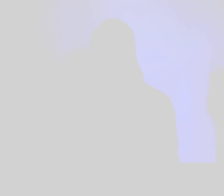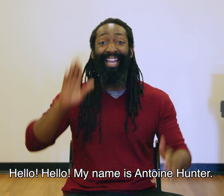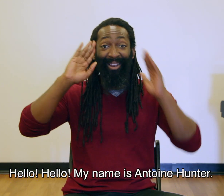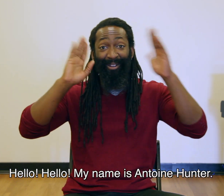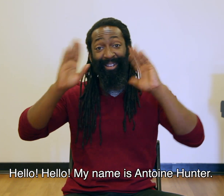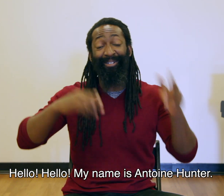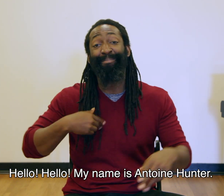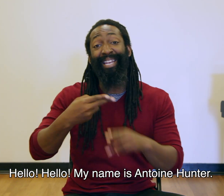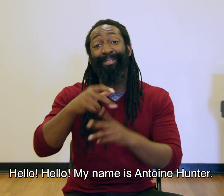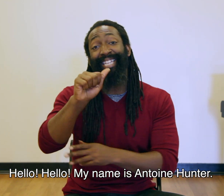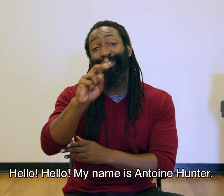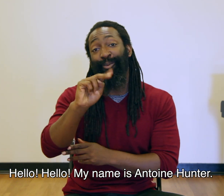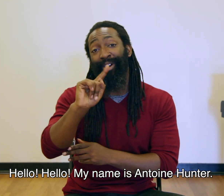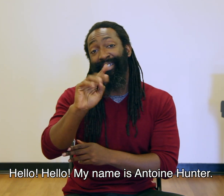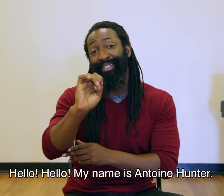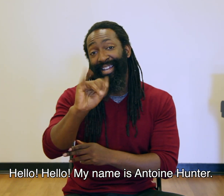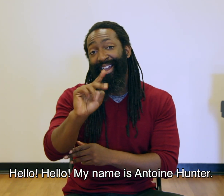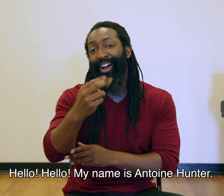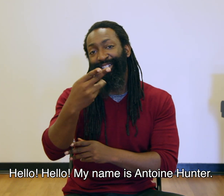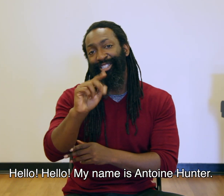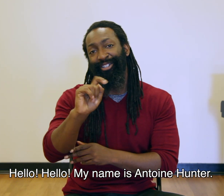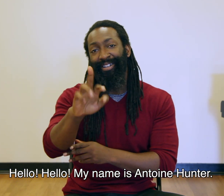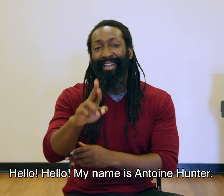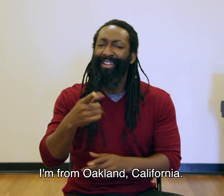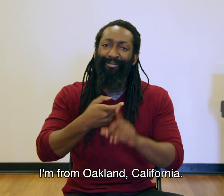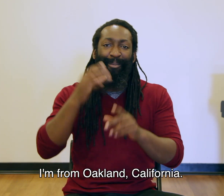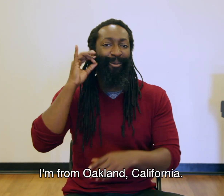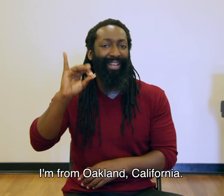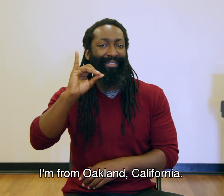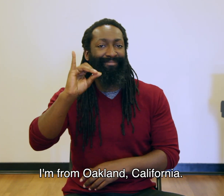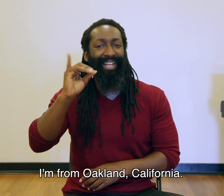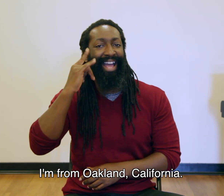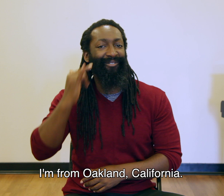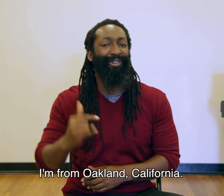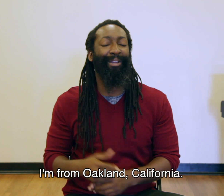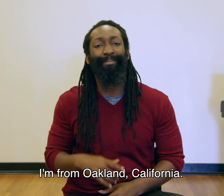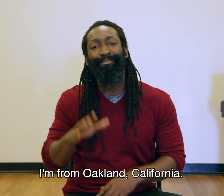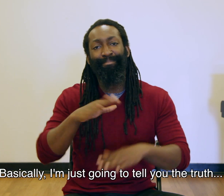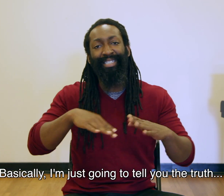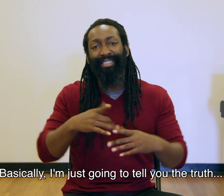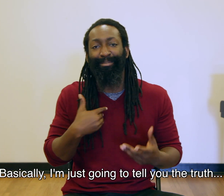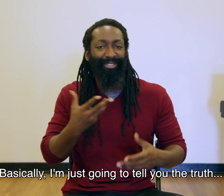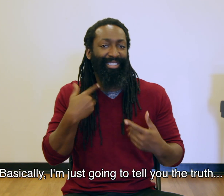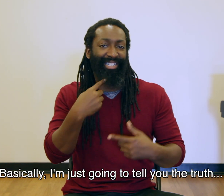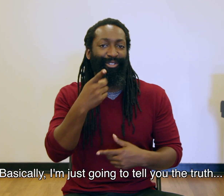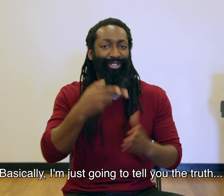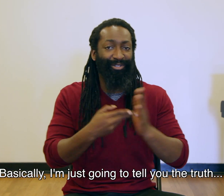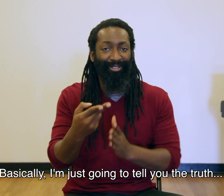Hello, hello. My name is Antoine Hunter. I'm from Oakland, California. Basically, I'm just going to tell you the truth.